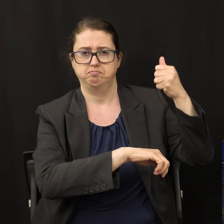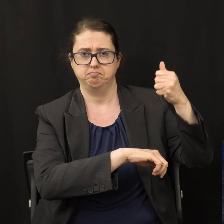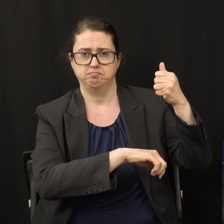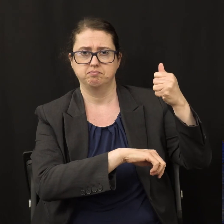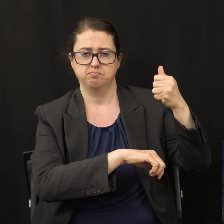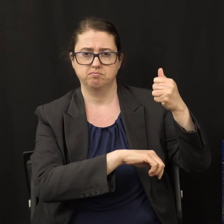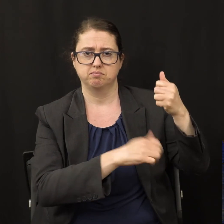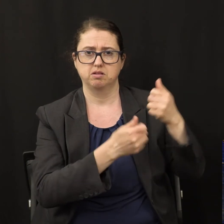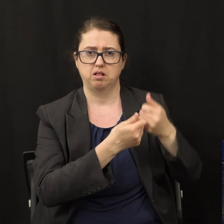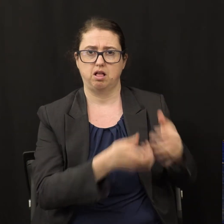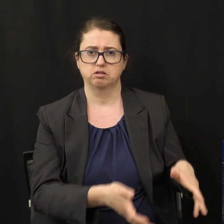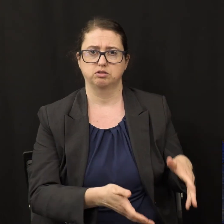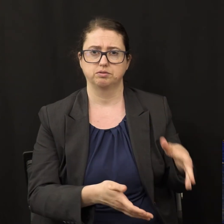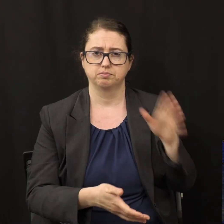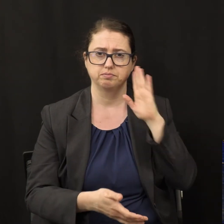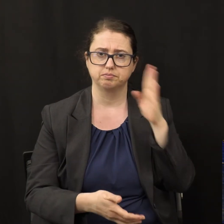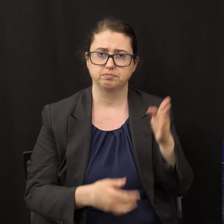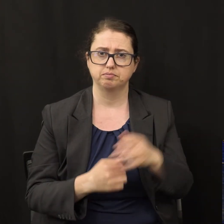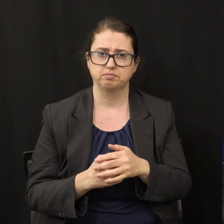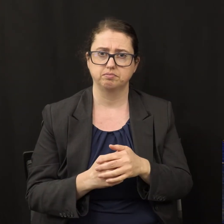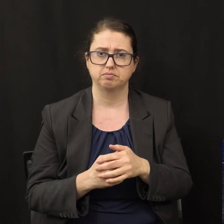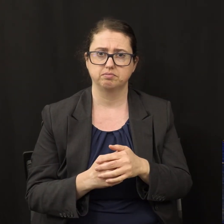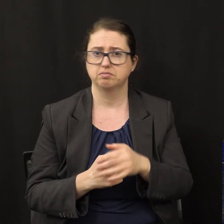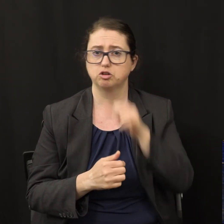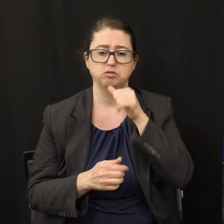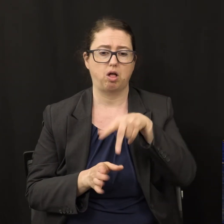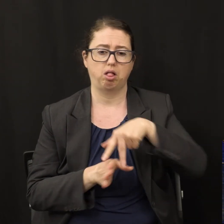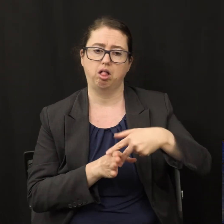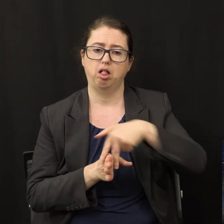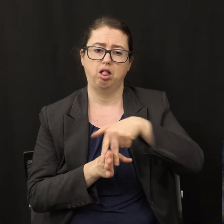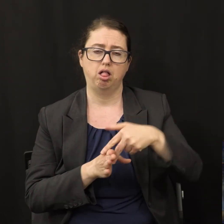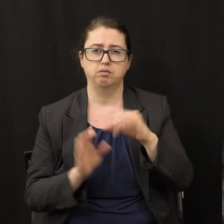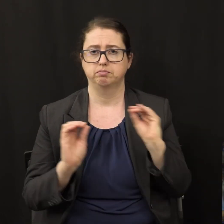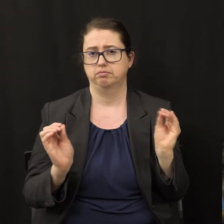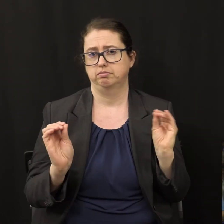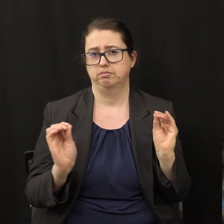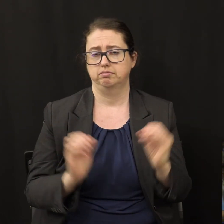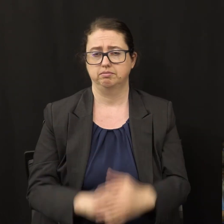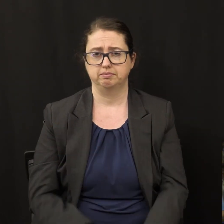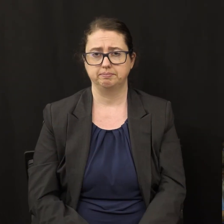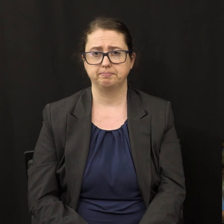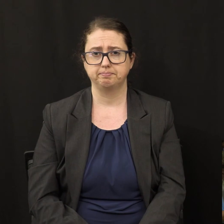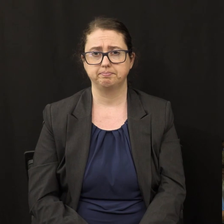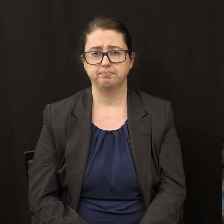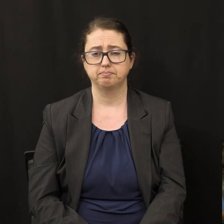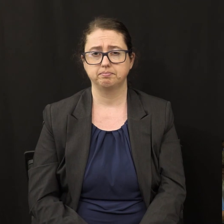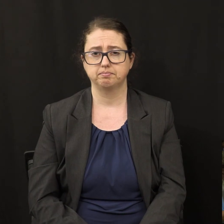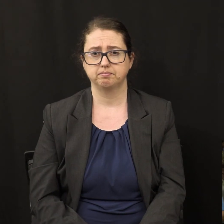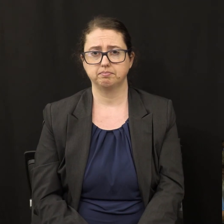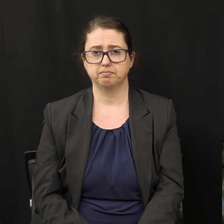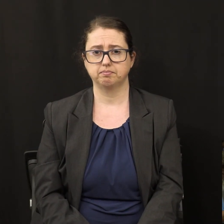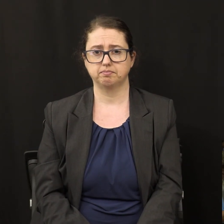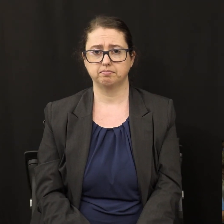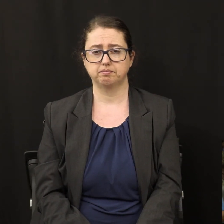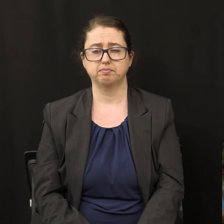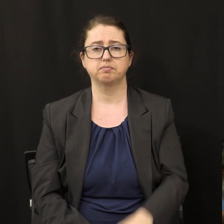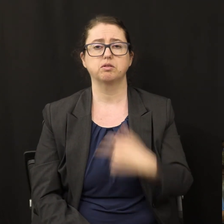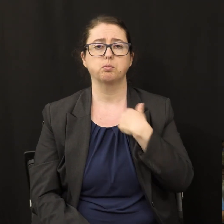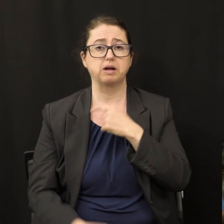be lost there is no middle ground and so as we proclaim these messages we need to make sure that